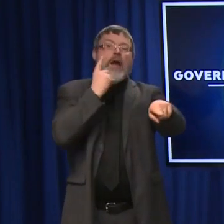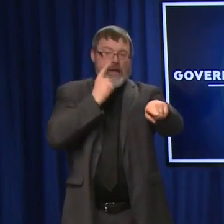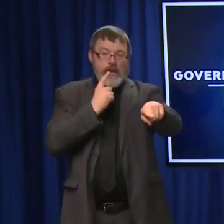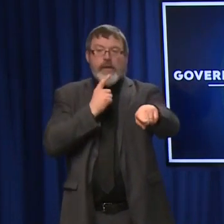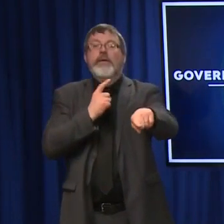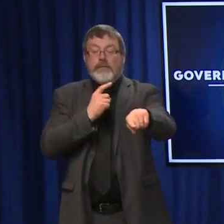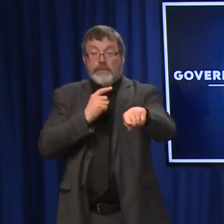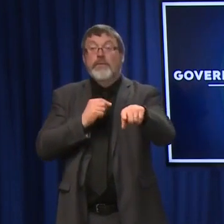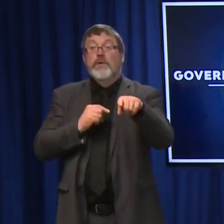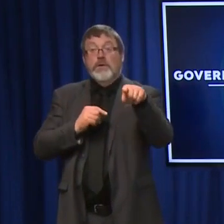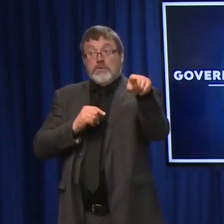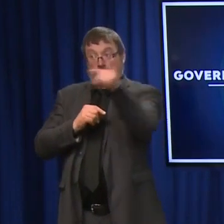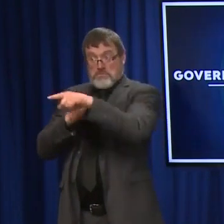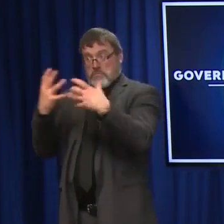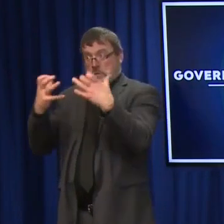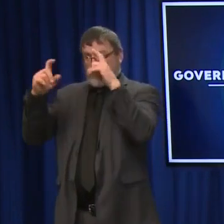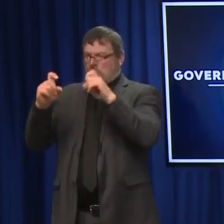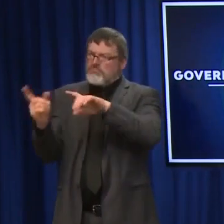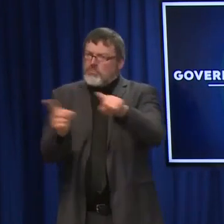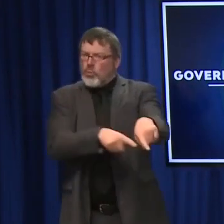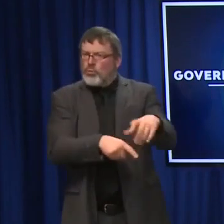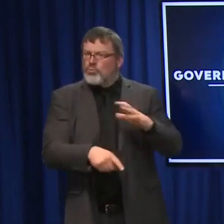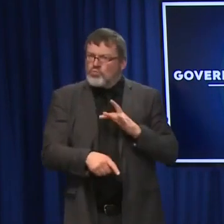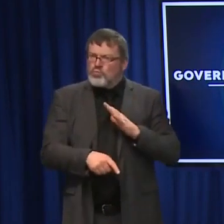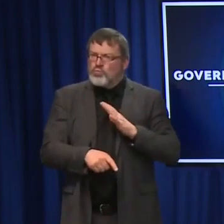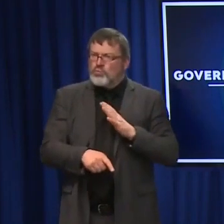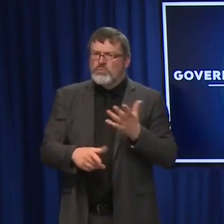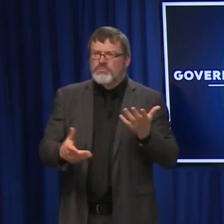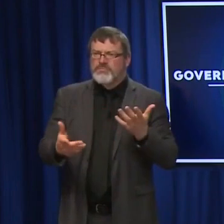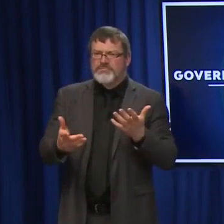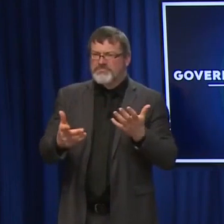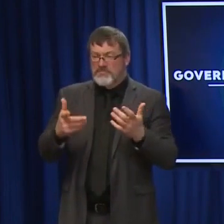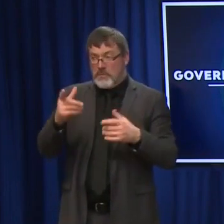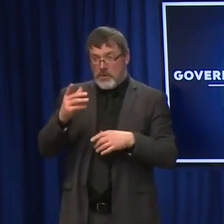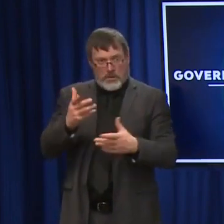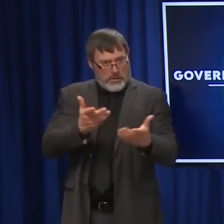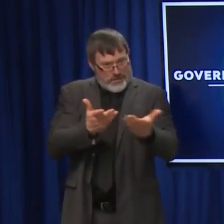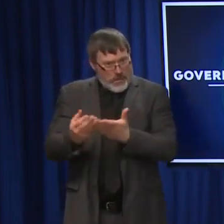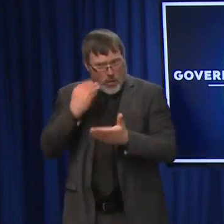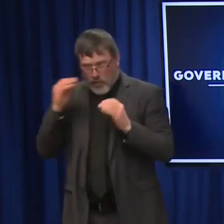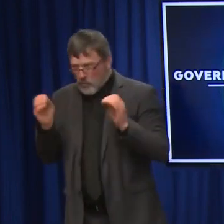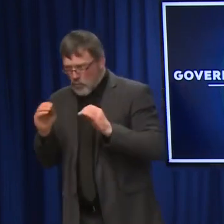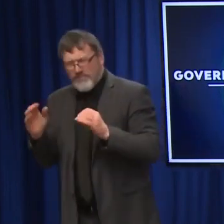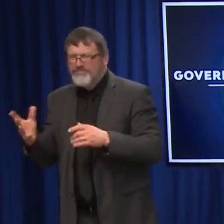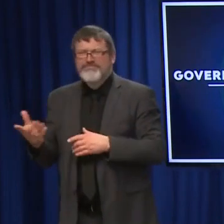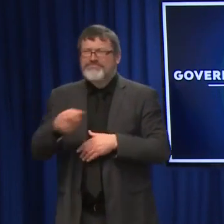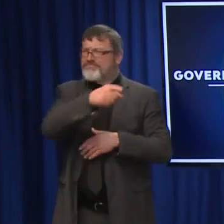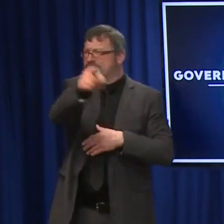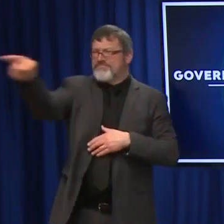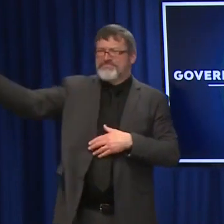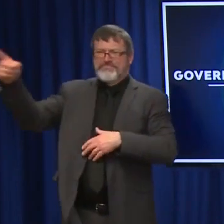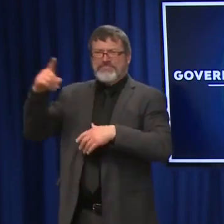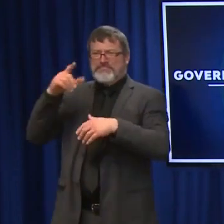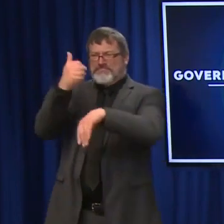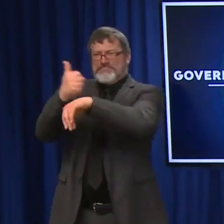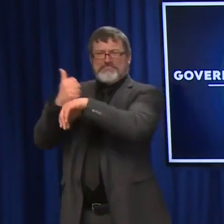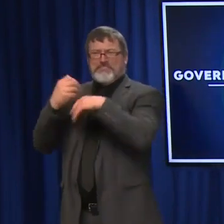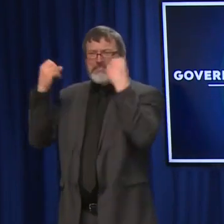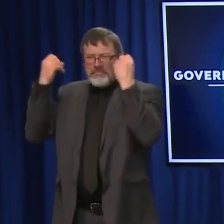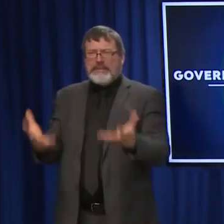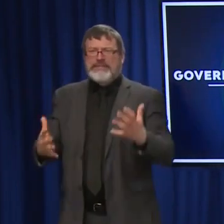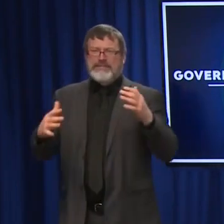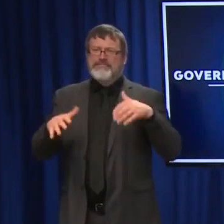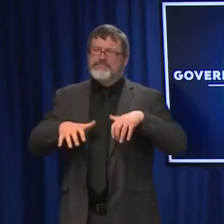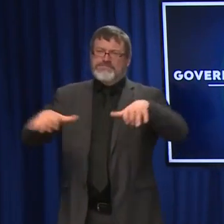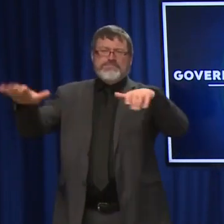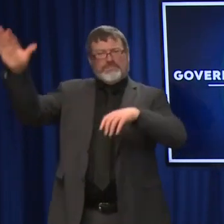we've put, you know, months worth, frankly, of tests out there, which creates an immense amount of flexibility. So if we were to create, my